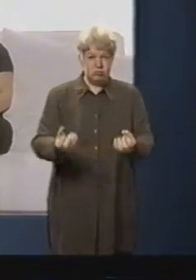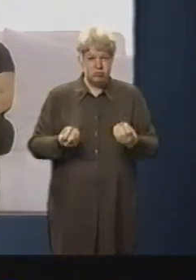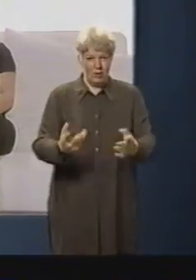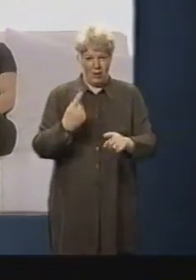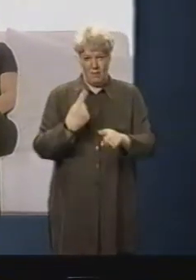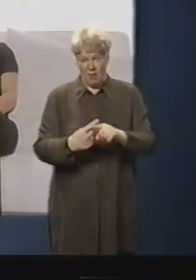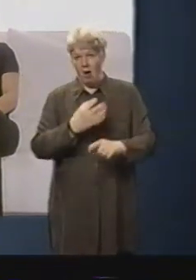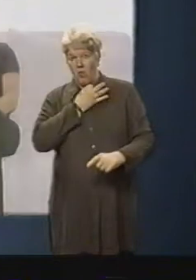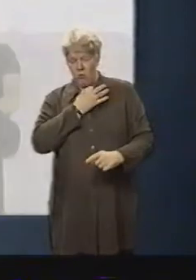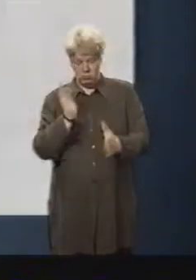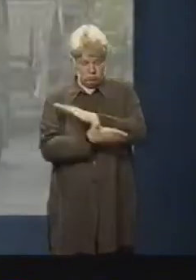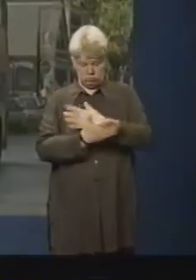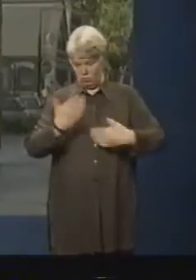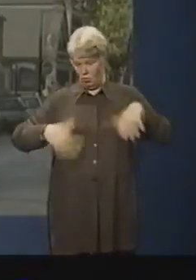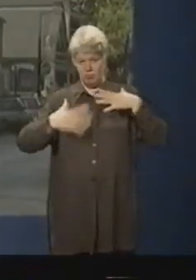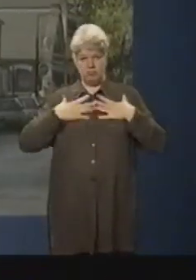risk of appalling injury.